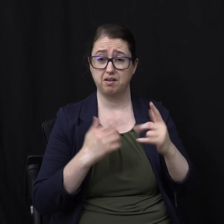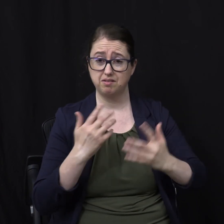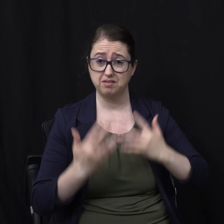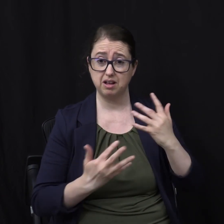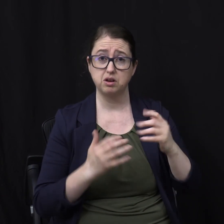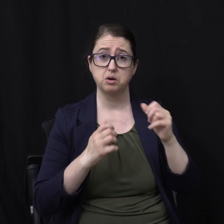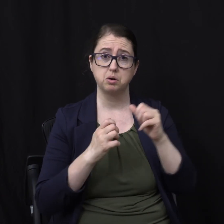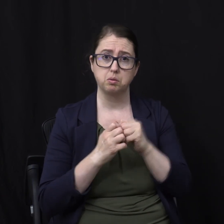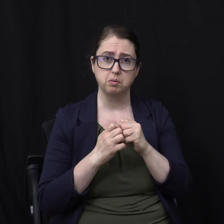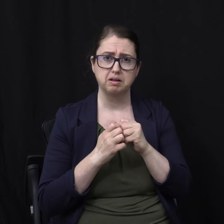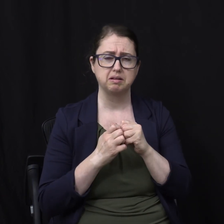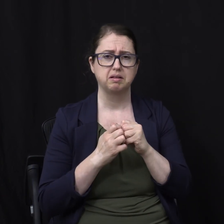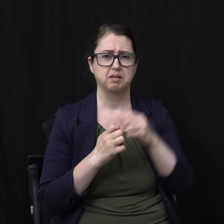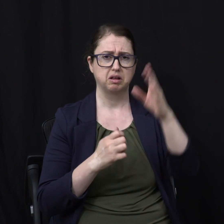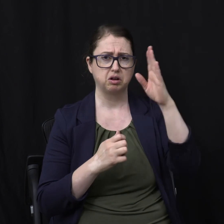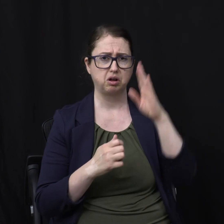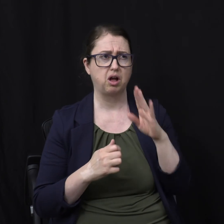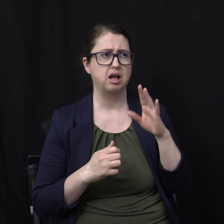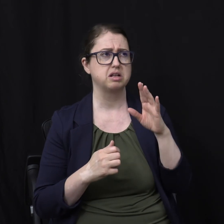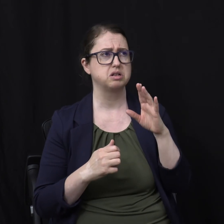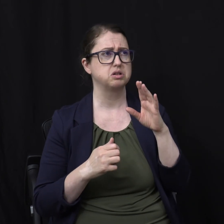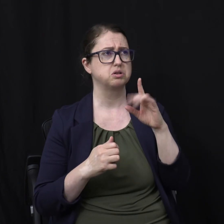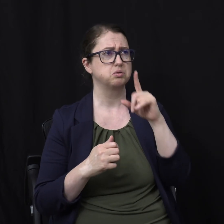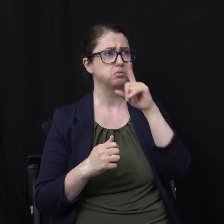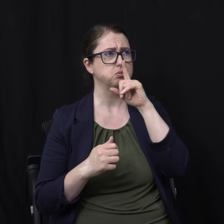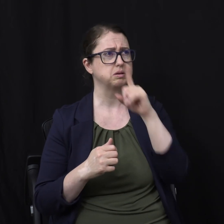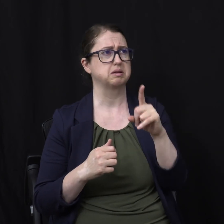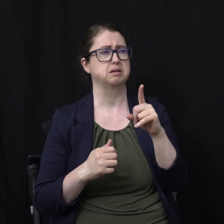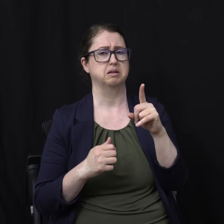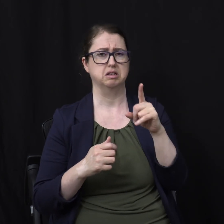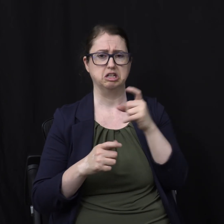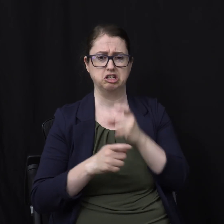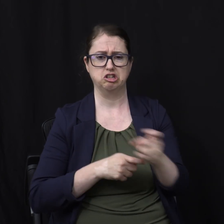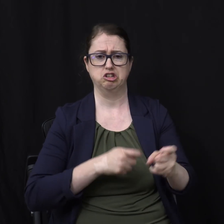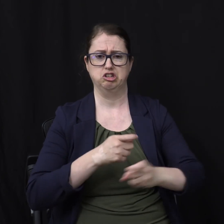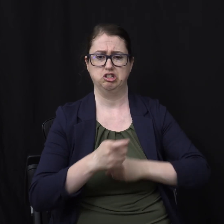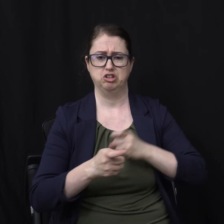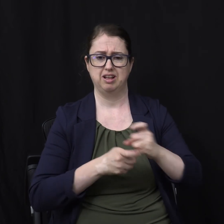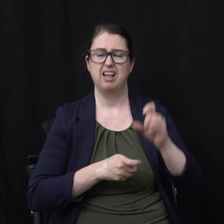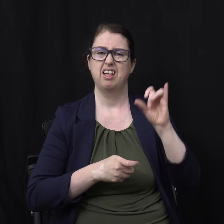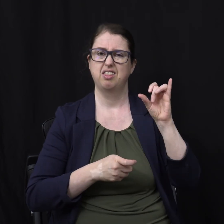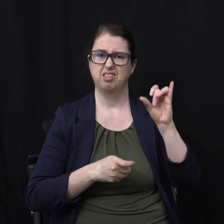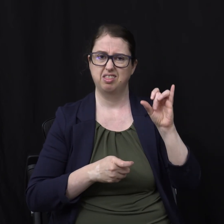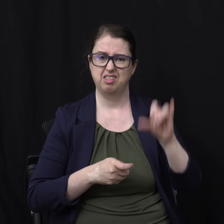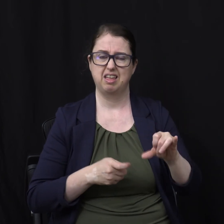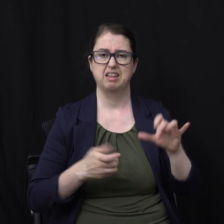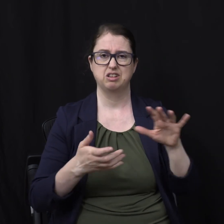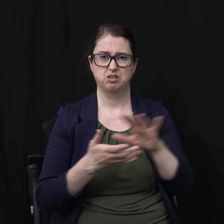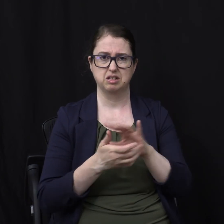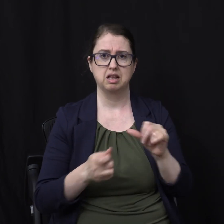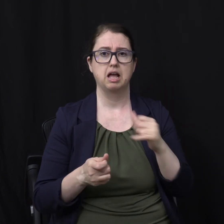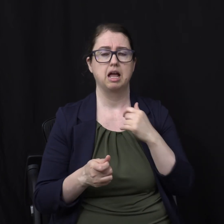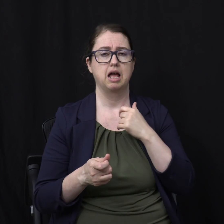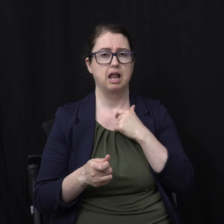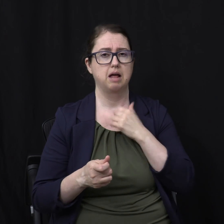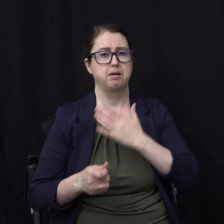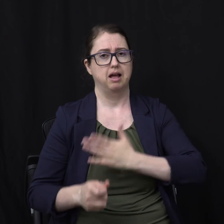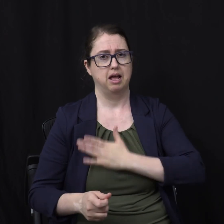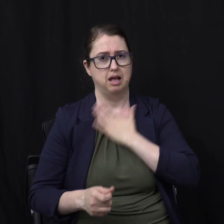Torture master God Is a deadly And destructive myth And I'm so happy To be freed Of that darkness And